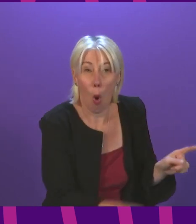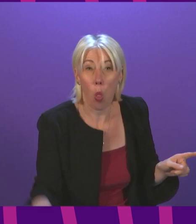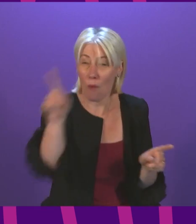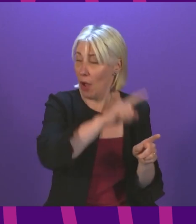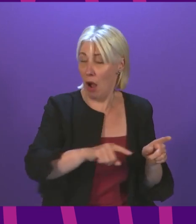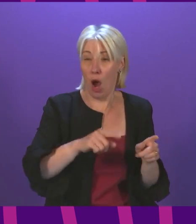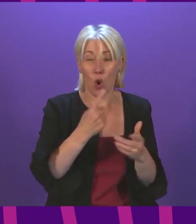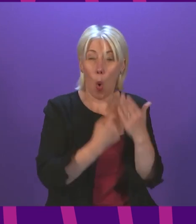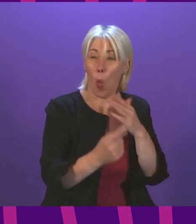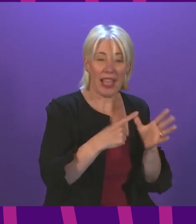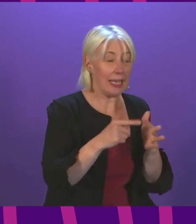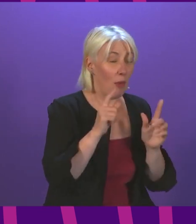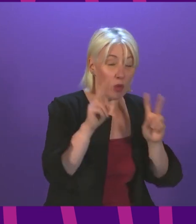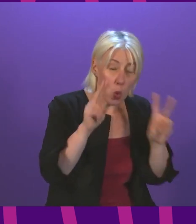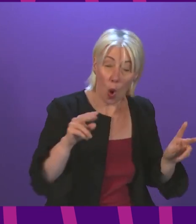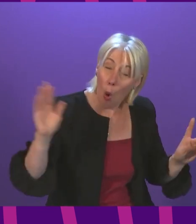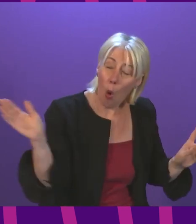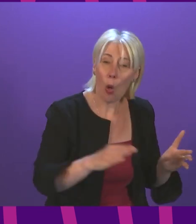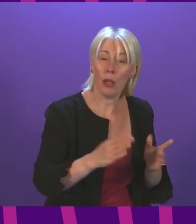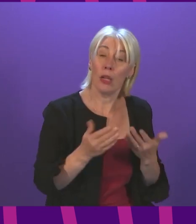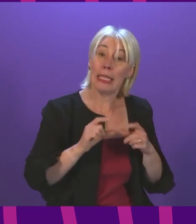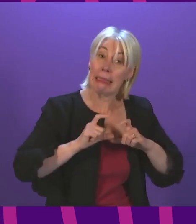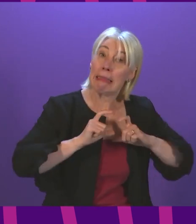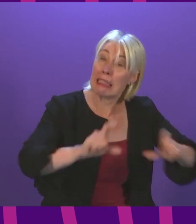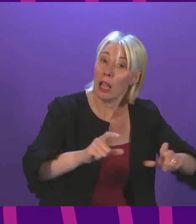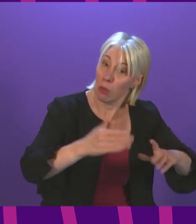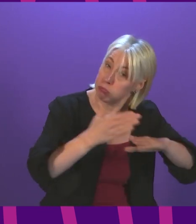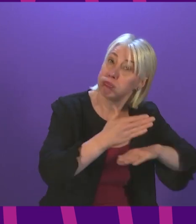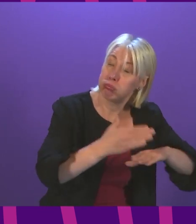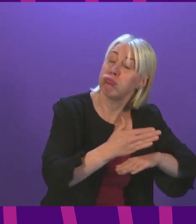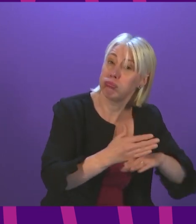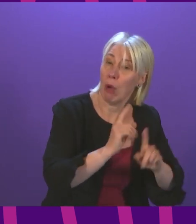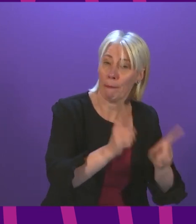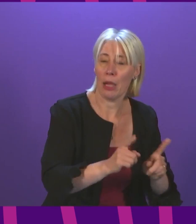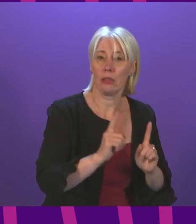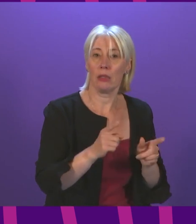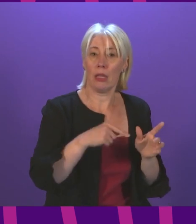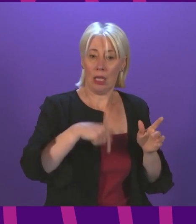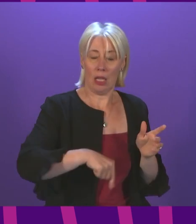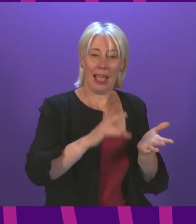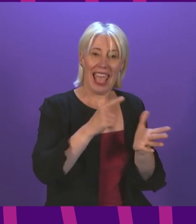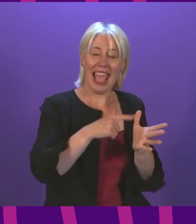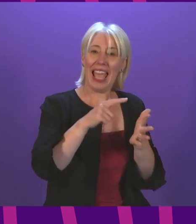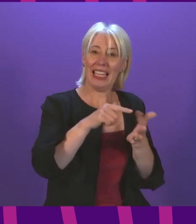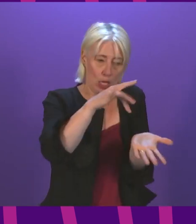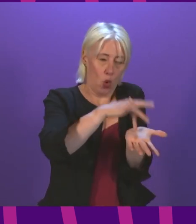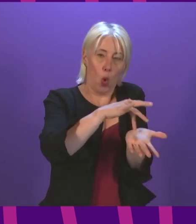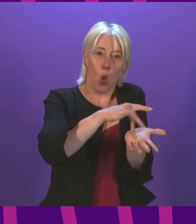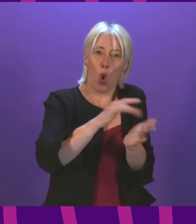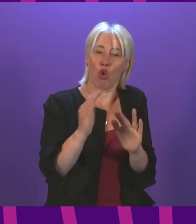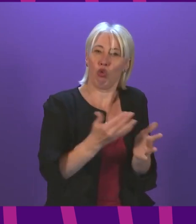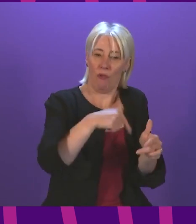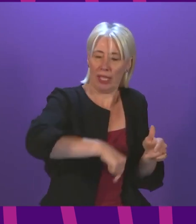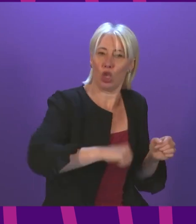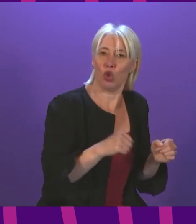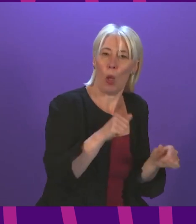but while there is more to do much more to do I would say again that Scotland's A&Es our core A&E services are the best performing